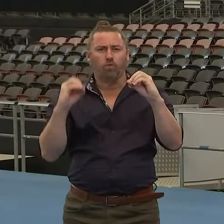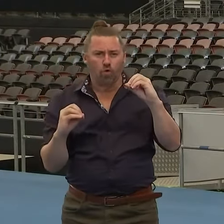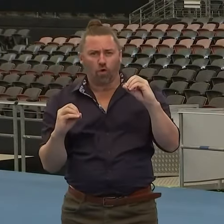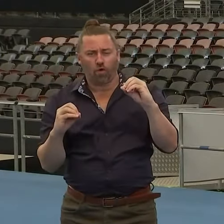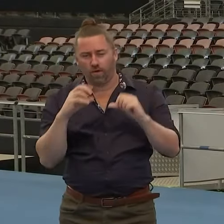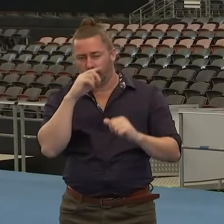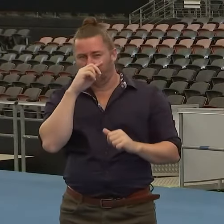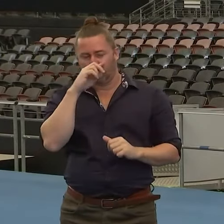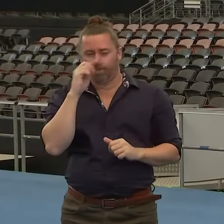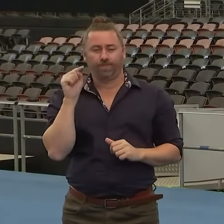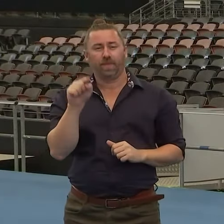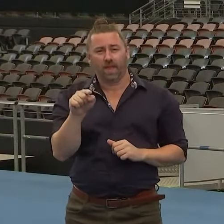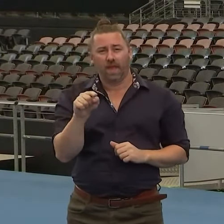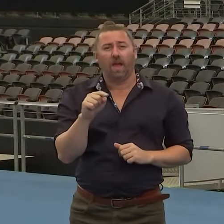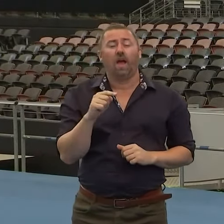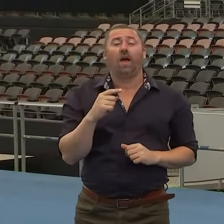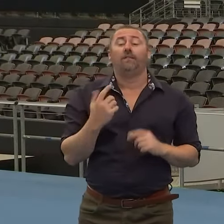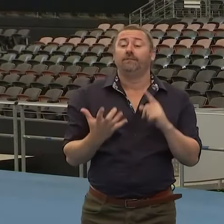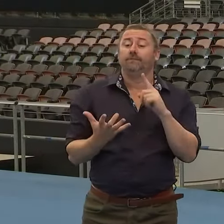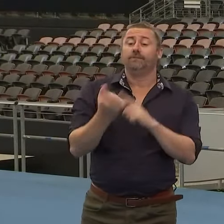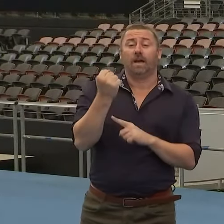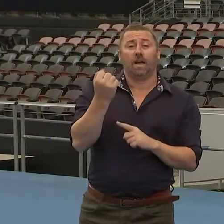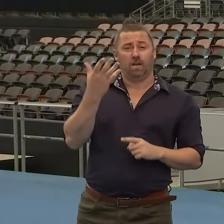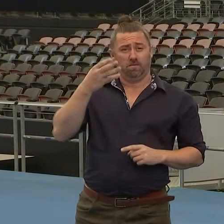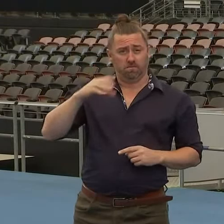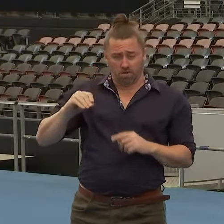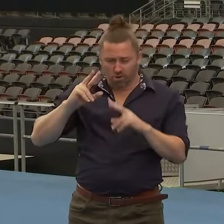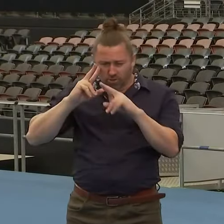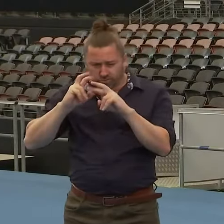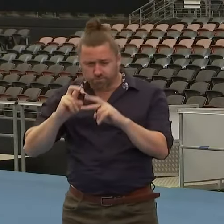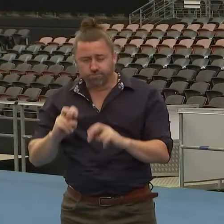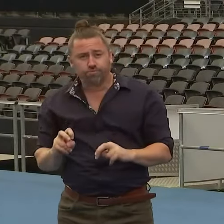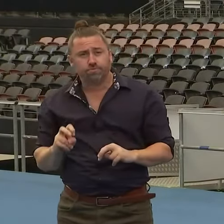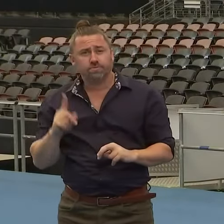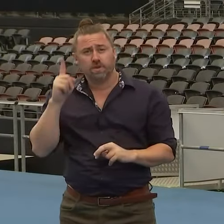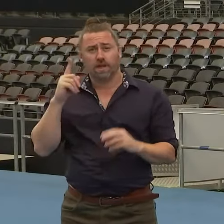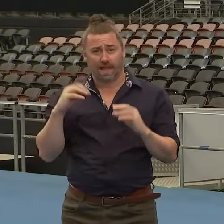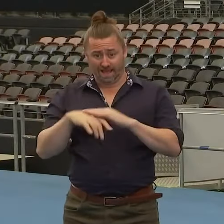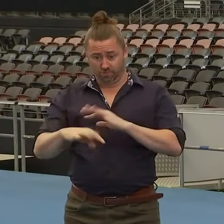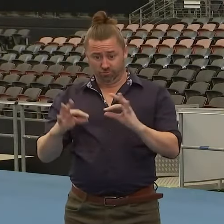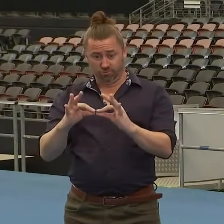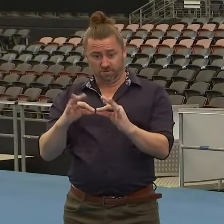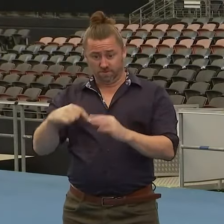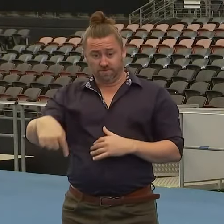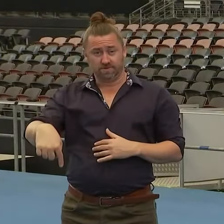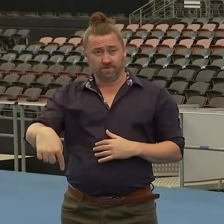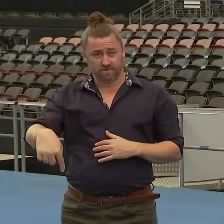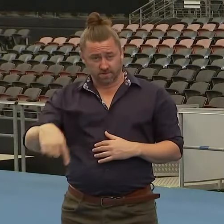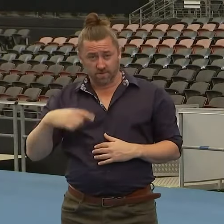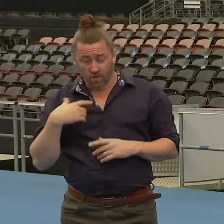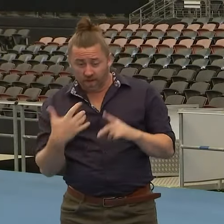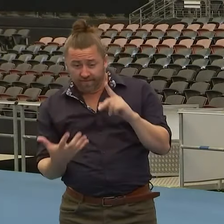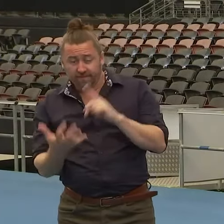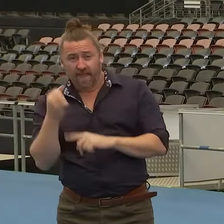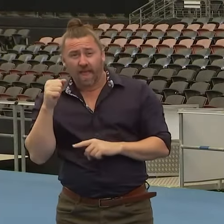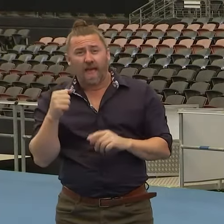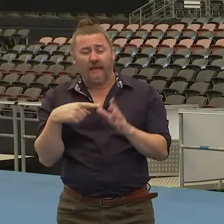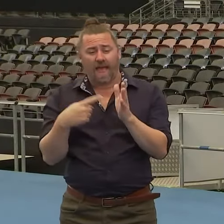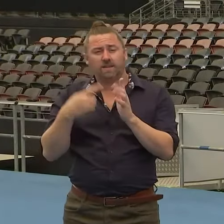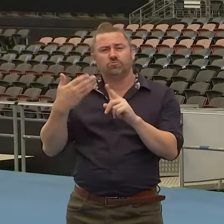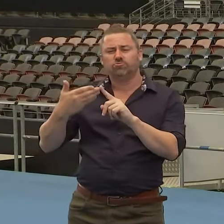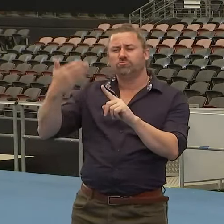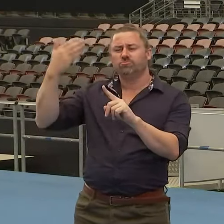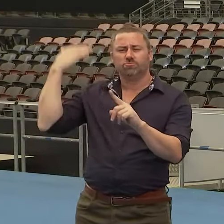first identified by the forensic and scientific services service in Brisbane at the beginning of December.